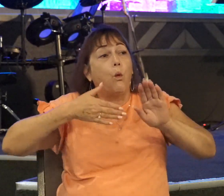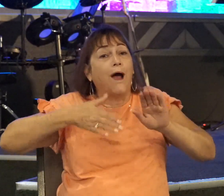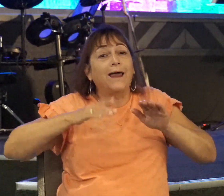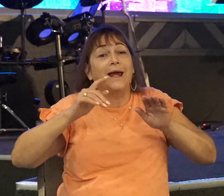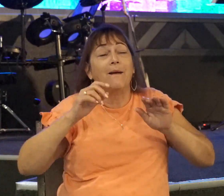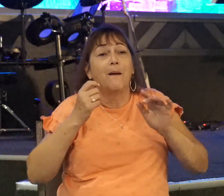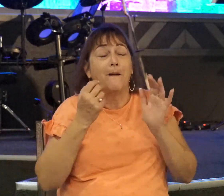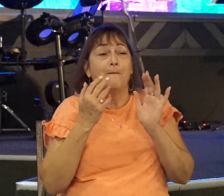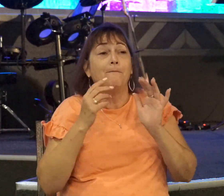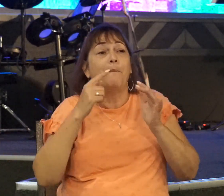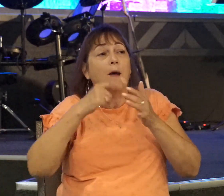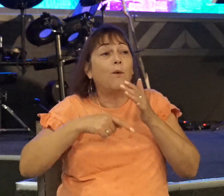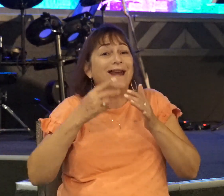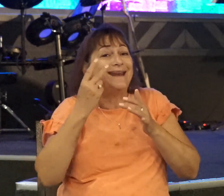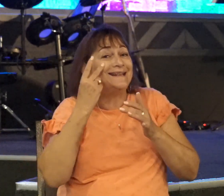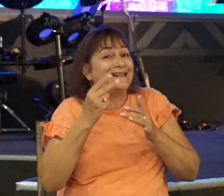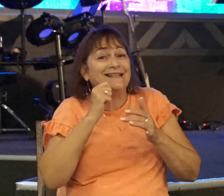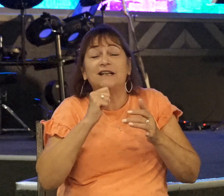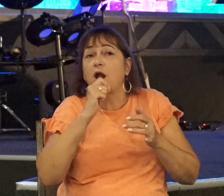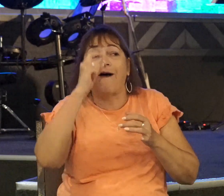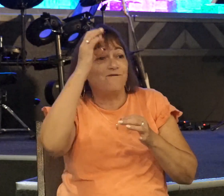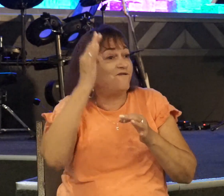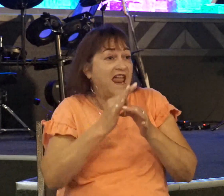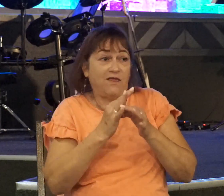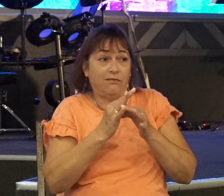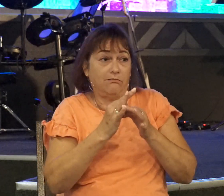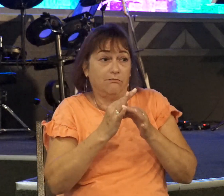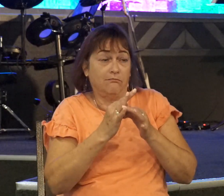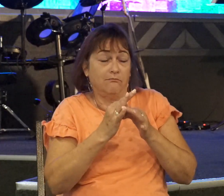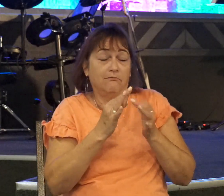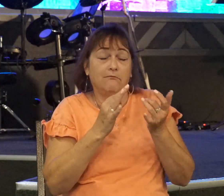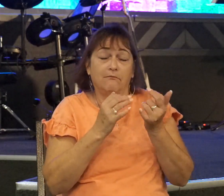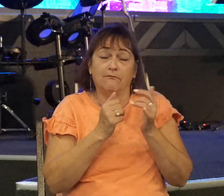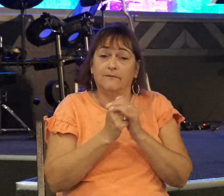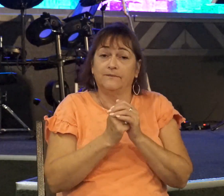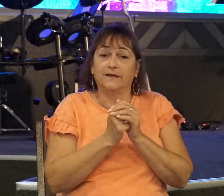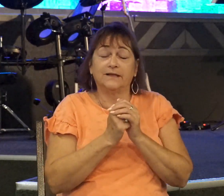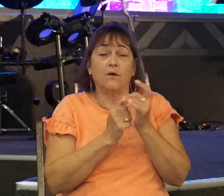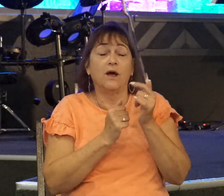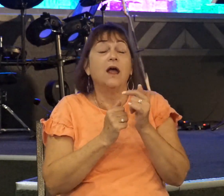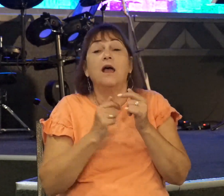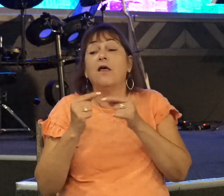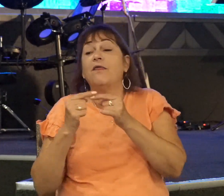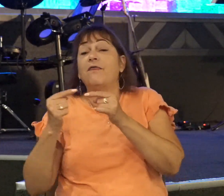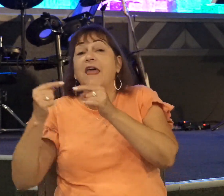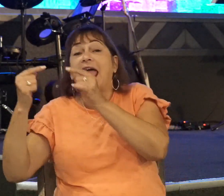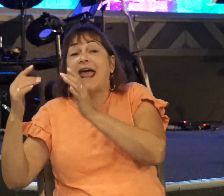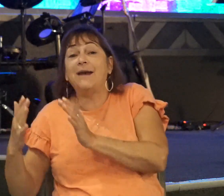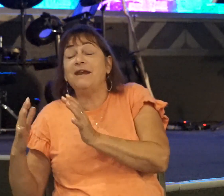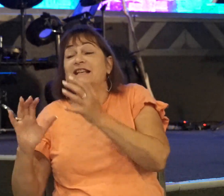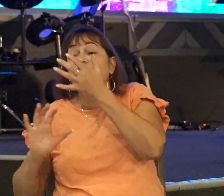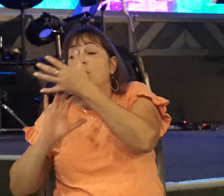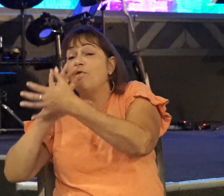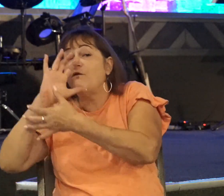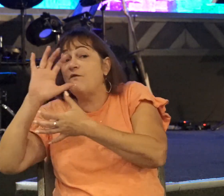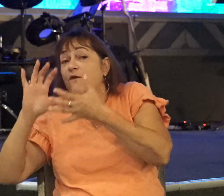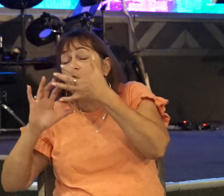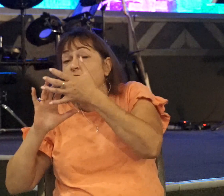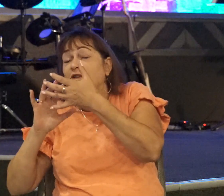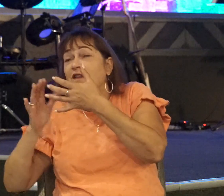And so, Saul grabs his 600. They rush into battle. The enemy is so confused that God causes them to begin attacking each other.